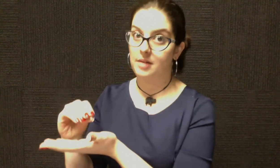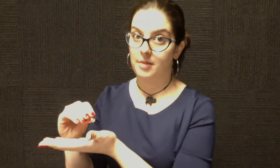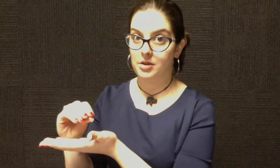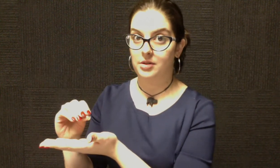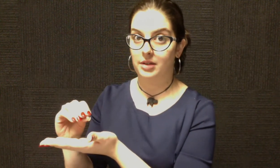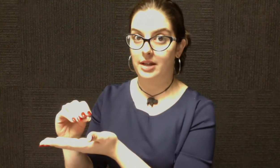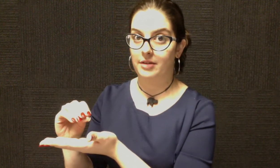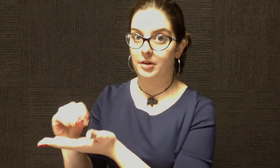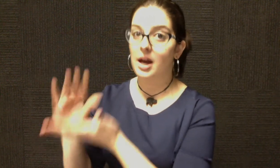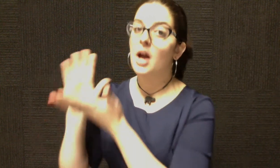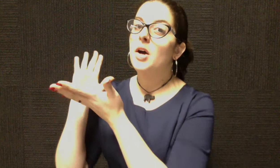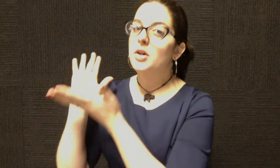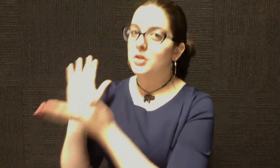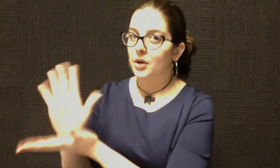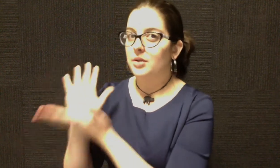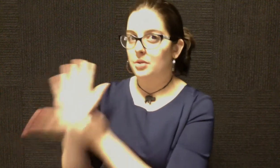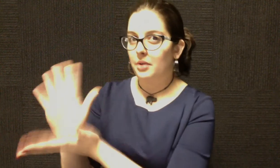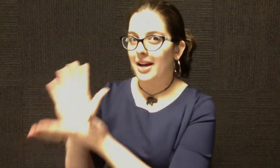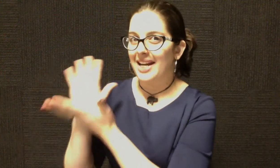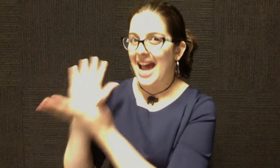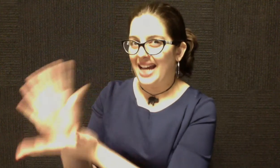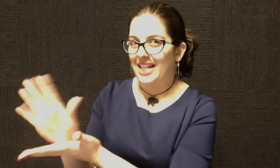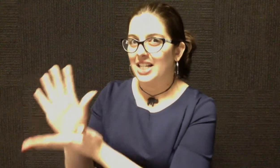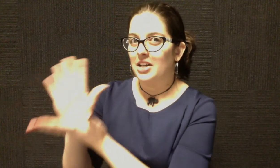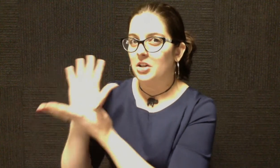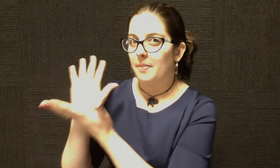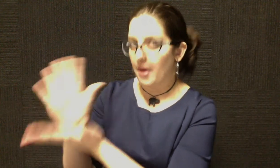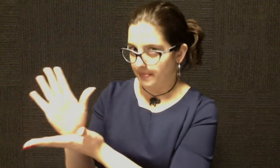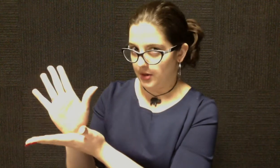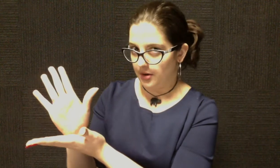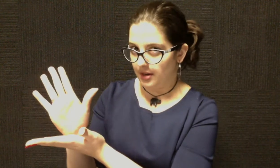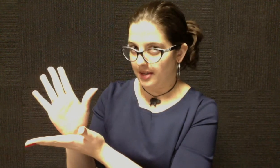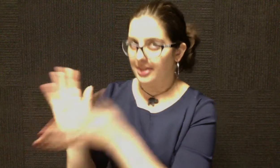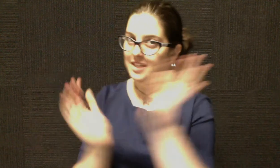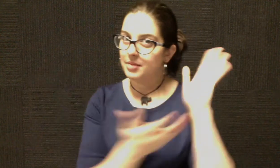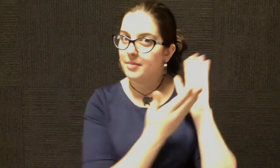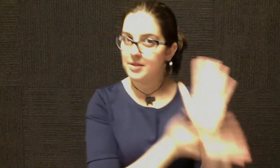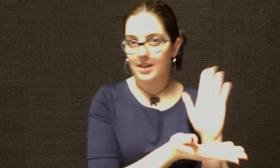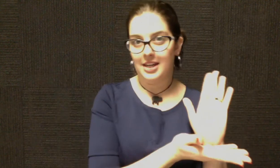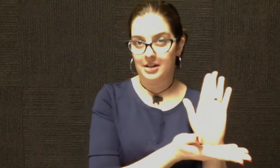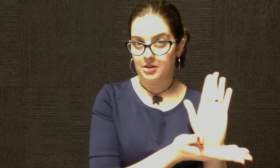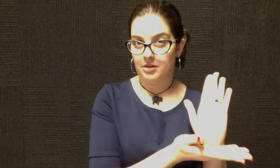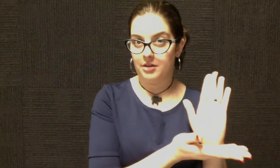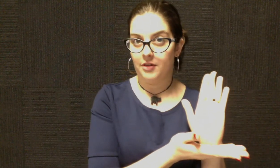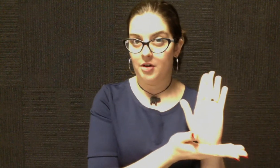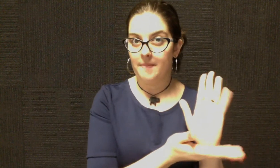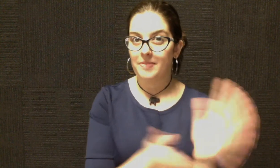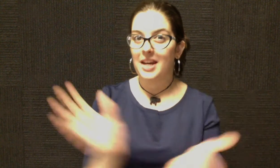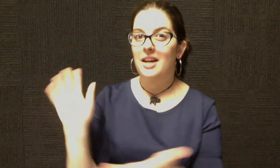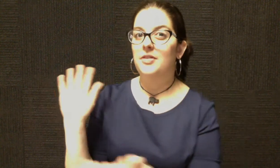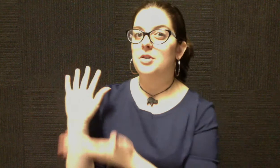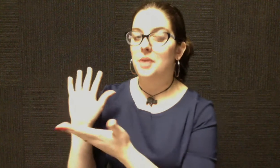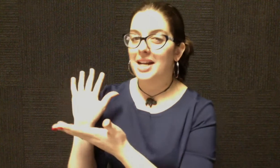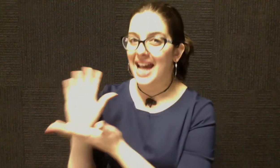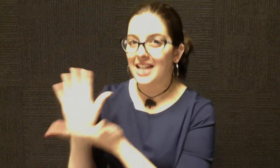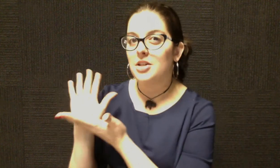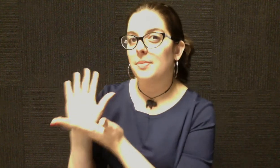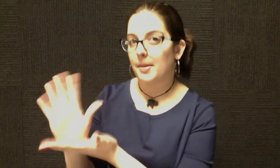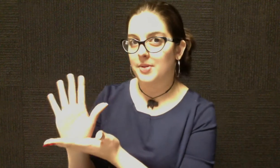emotional level. Don't try and act your pop song. That's what the music theatre song is for. If you try and act your pop song,